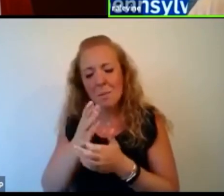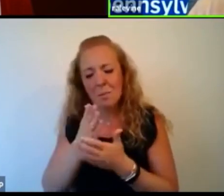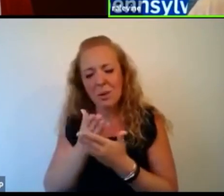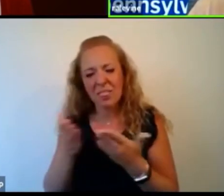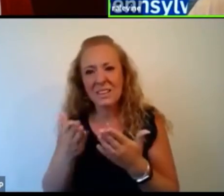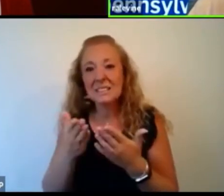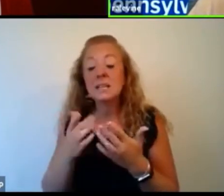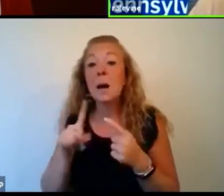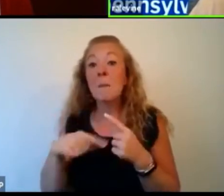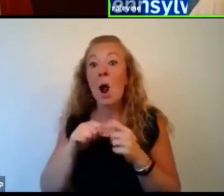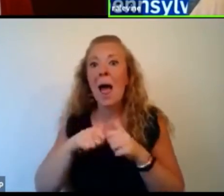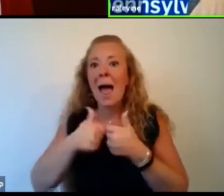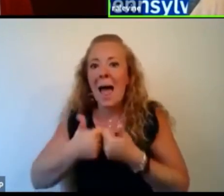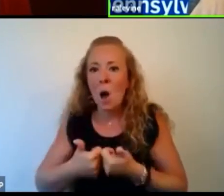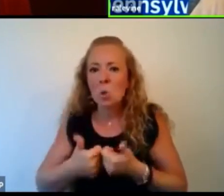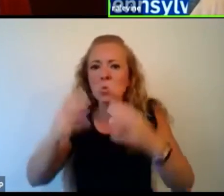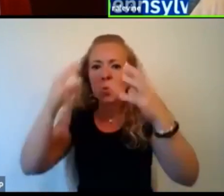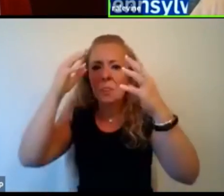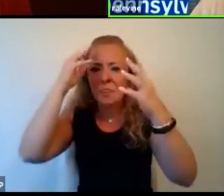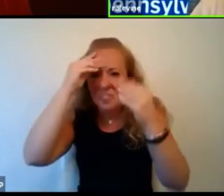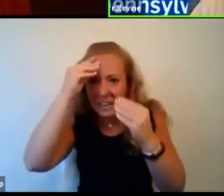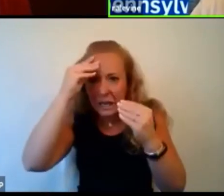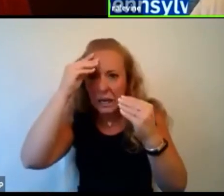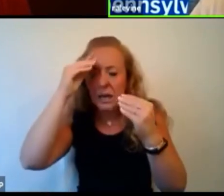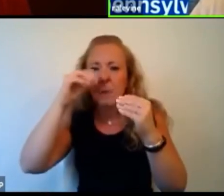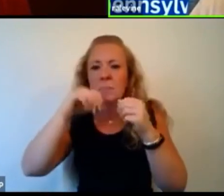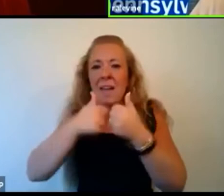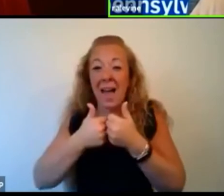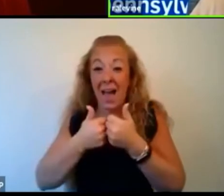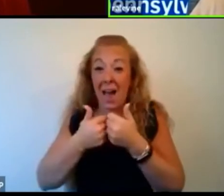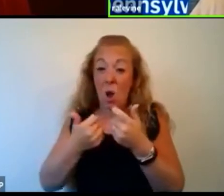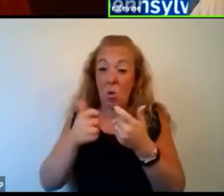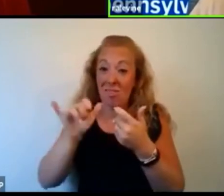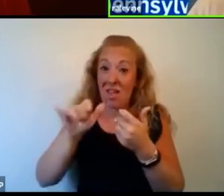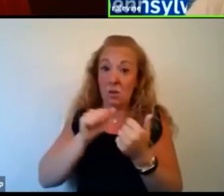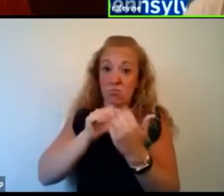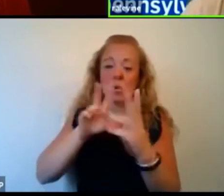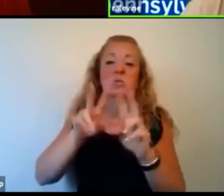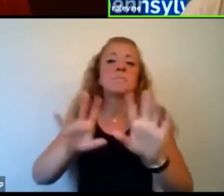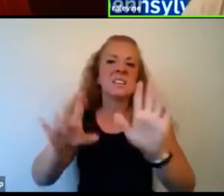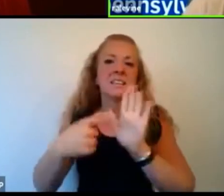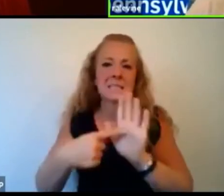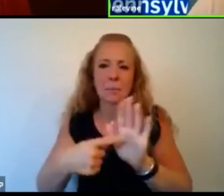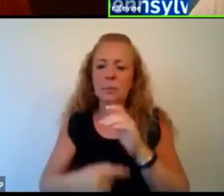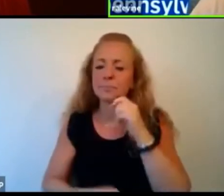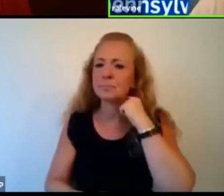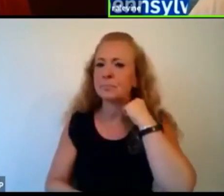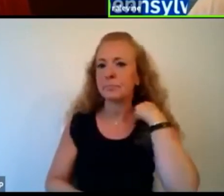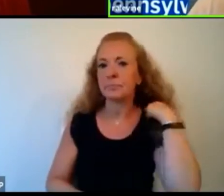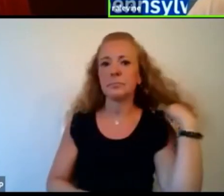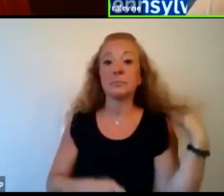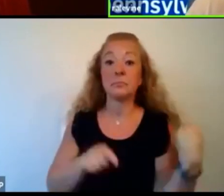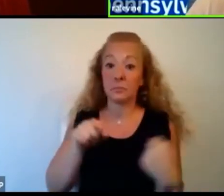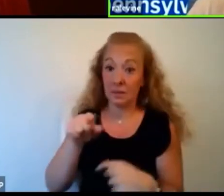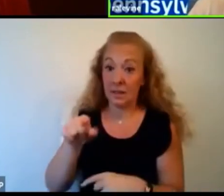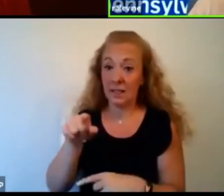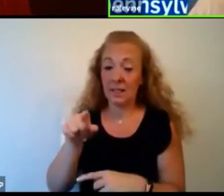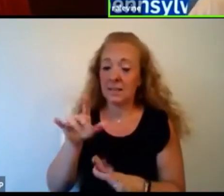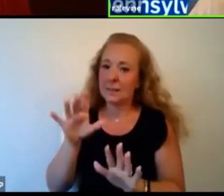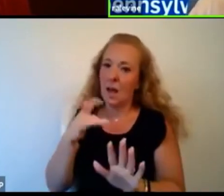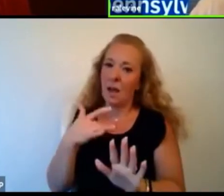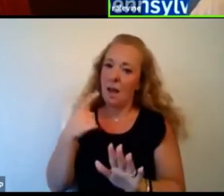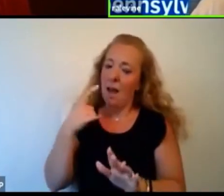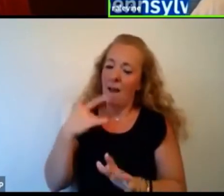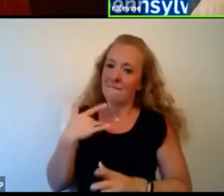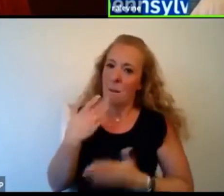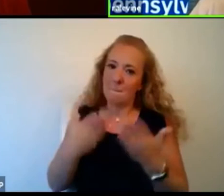think, how, how to, how that analytical approach. So I'll give you an example. And this is where I didn't think that he handled it well, but I